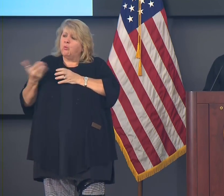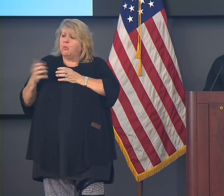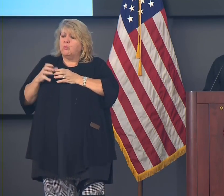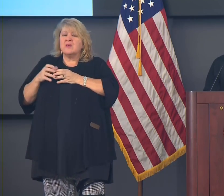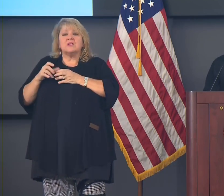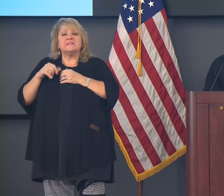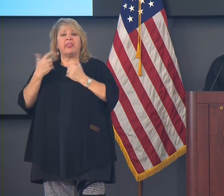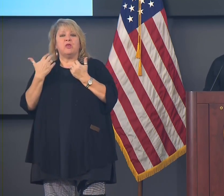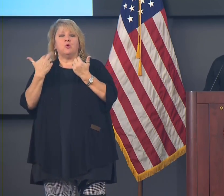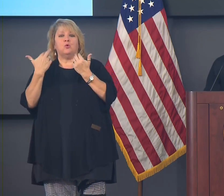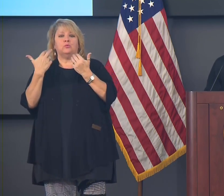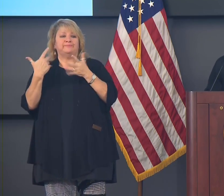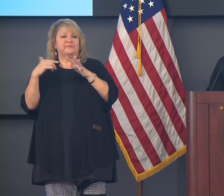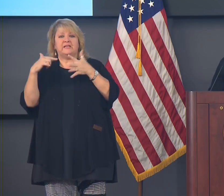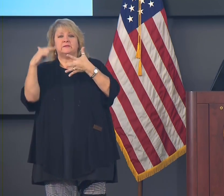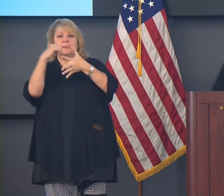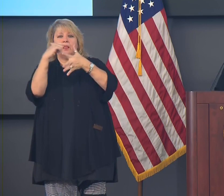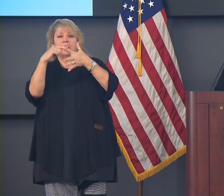in that equation.